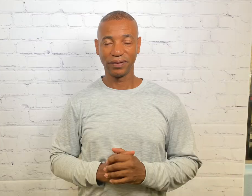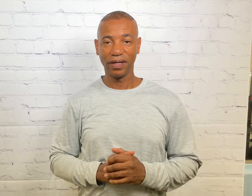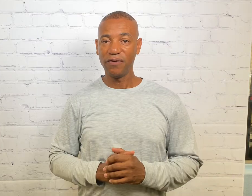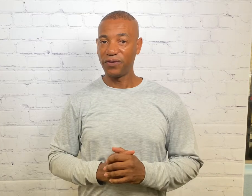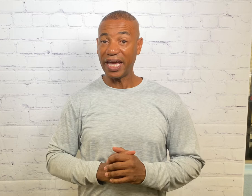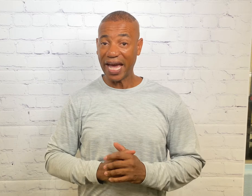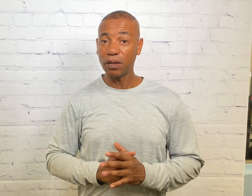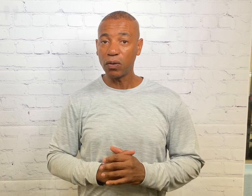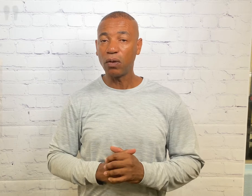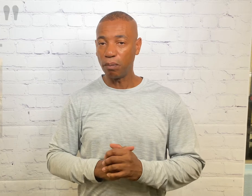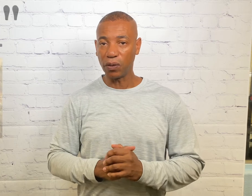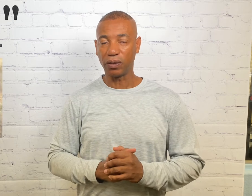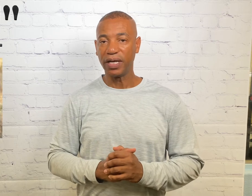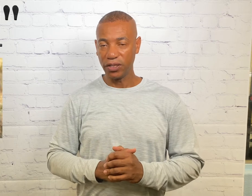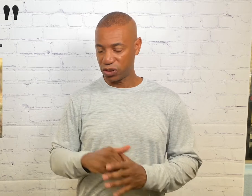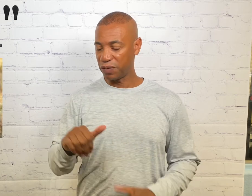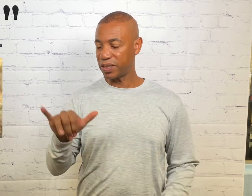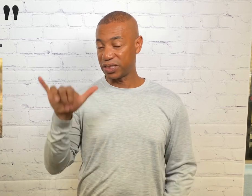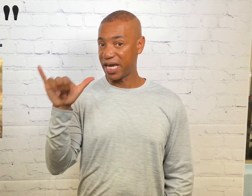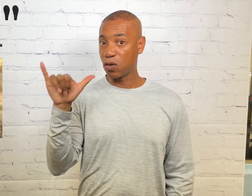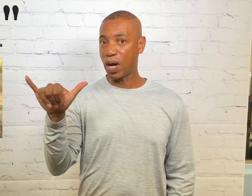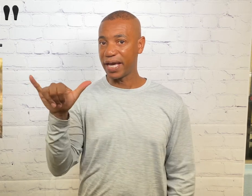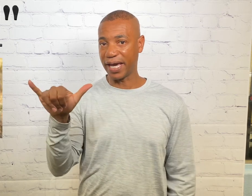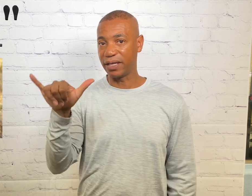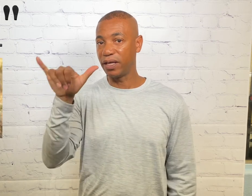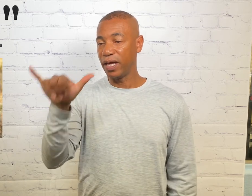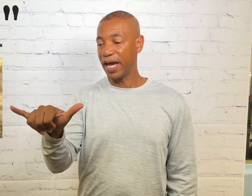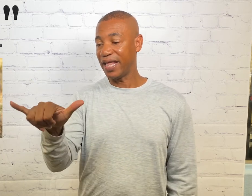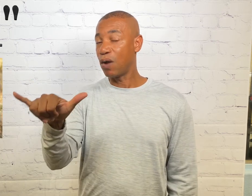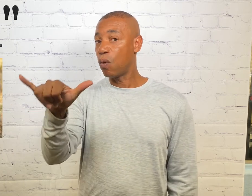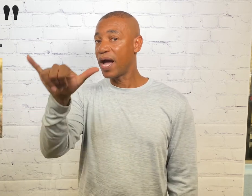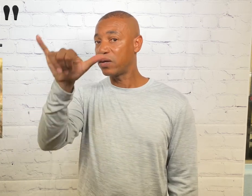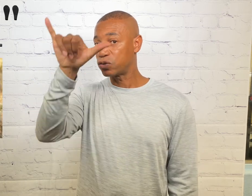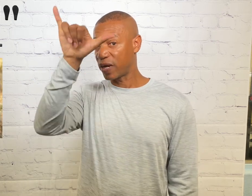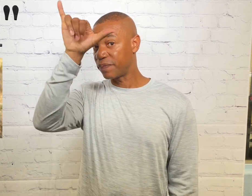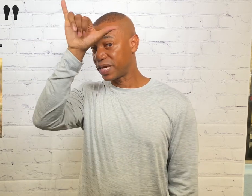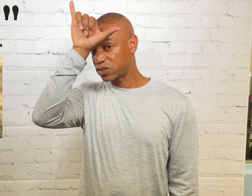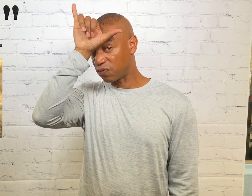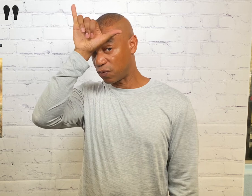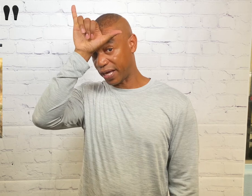For the animal bull you simply take your Y hand and that Y goes right up against the forehead.